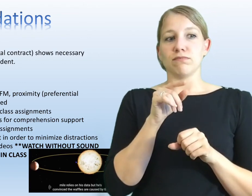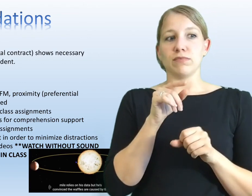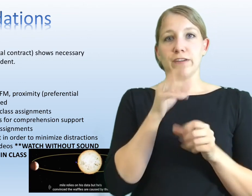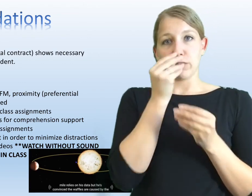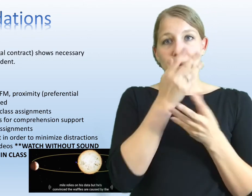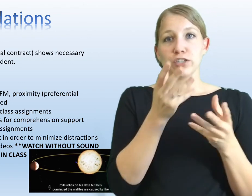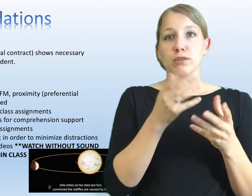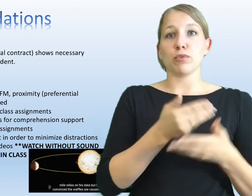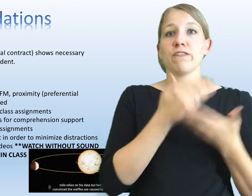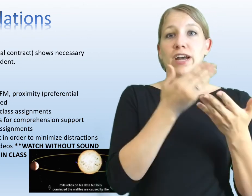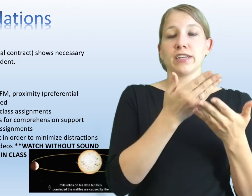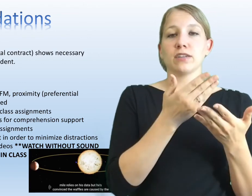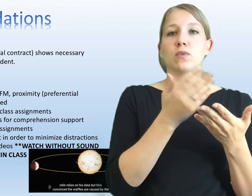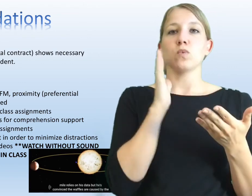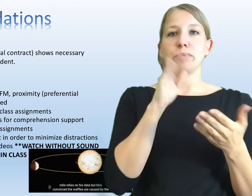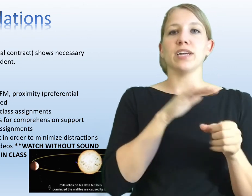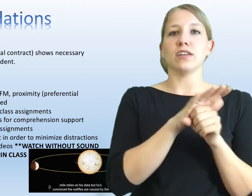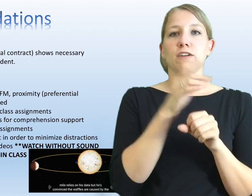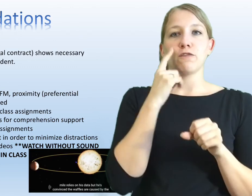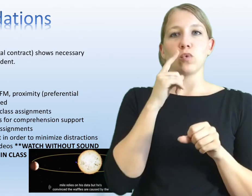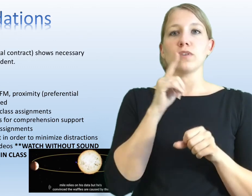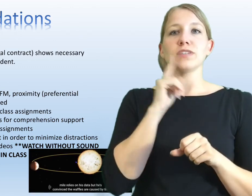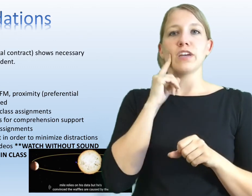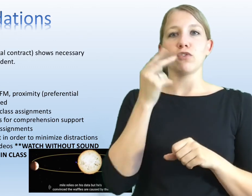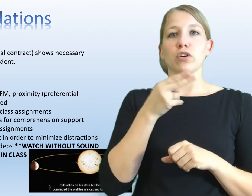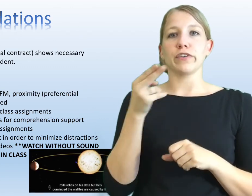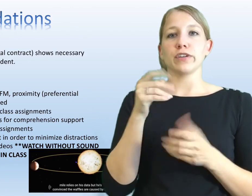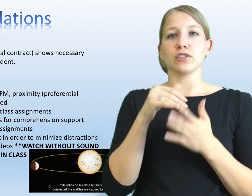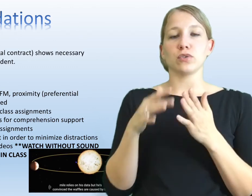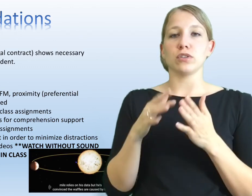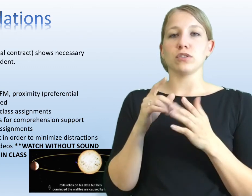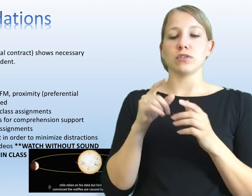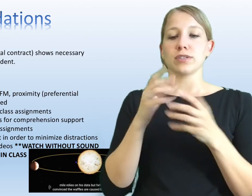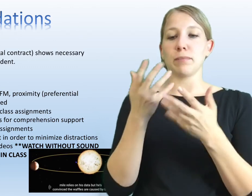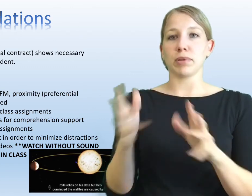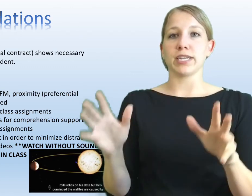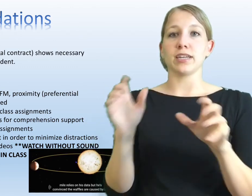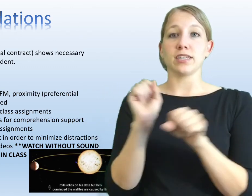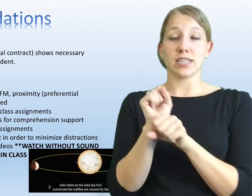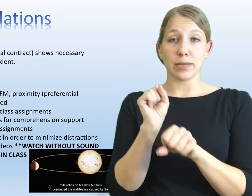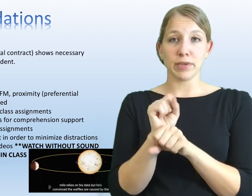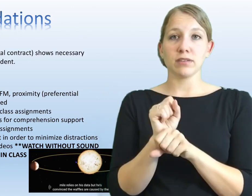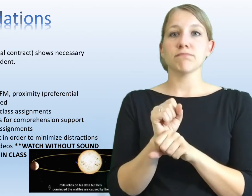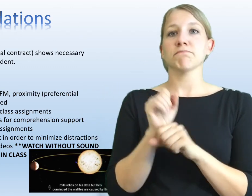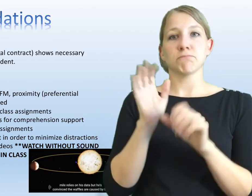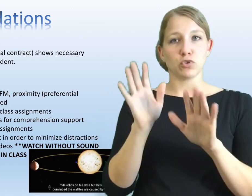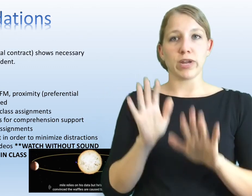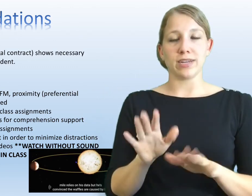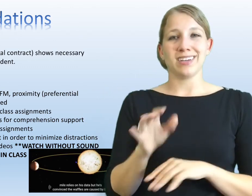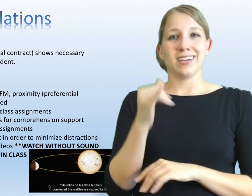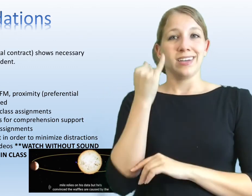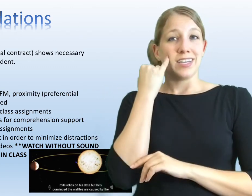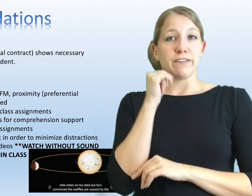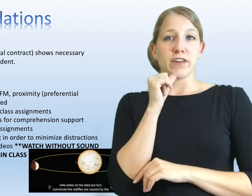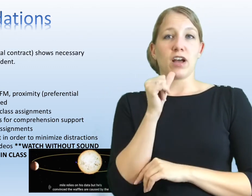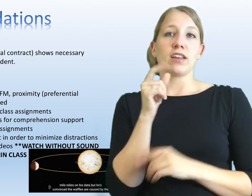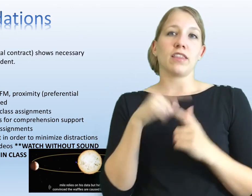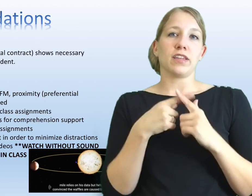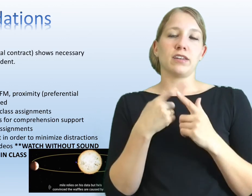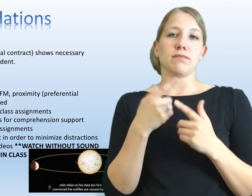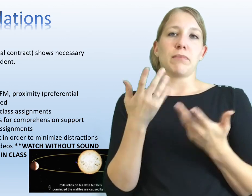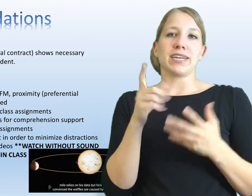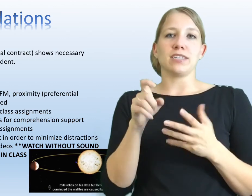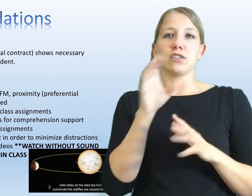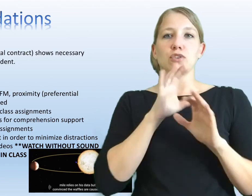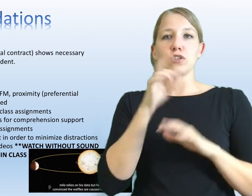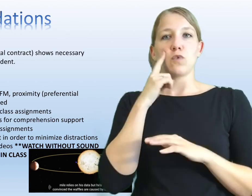information provided will be enough for the deaf or hard of hearing student to complete an assignment, great. If not,